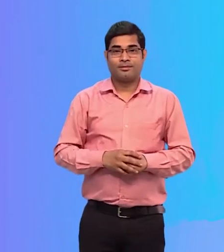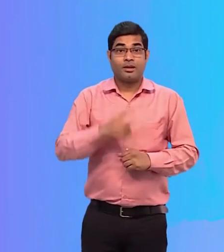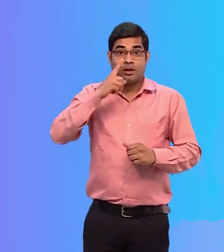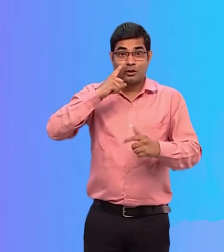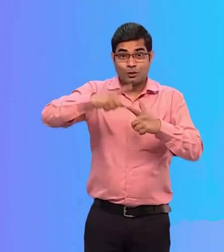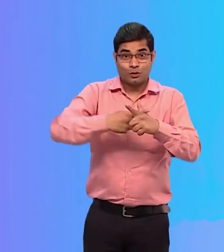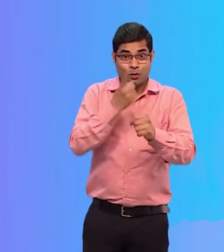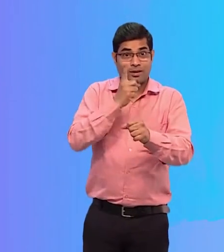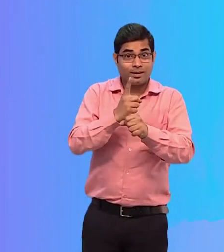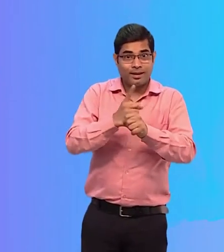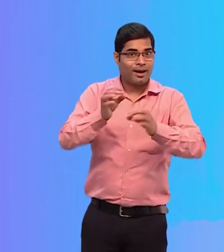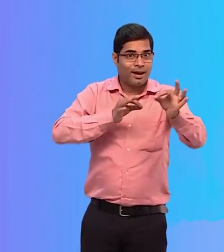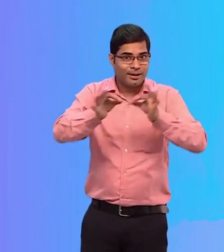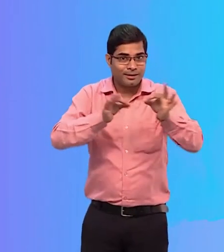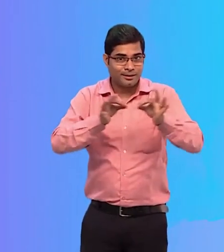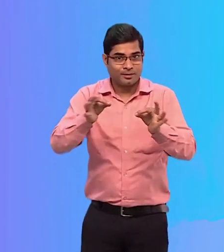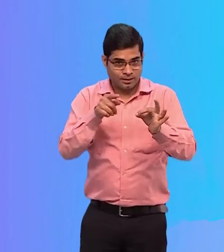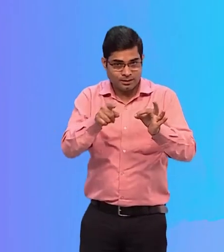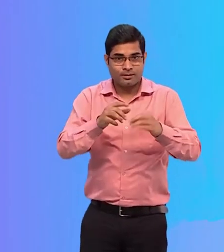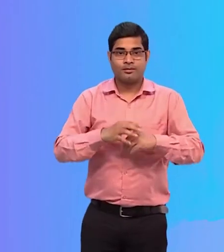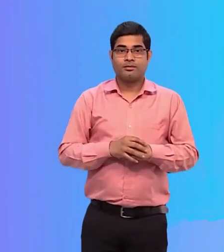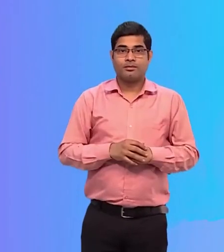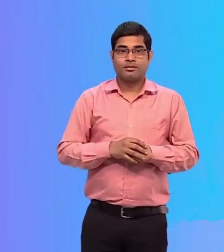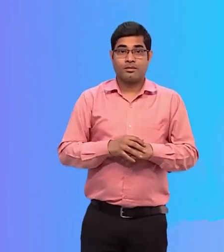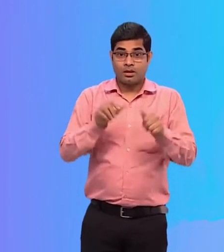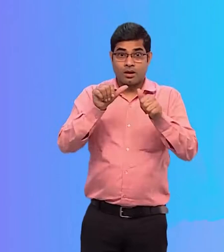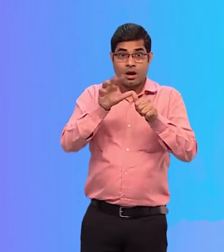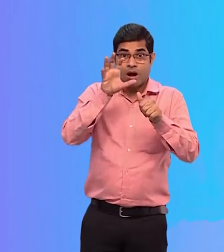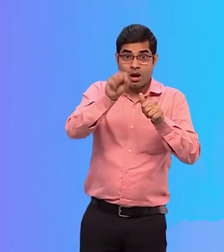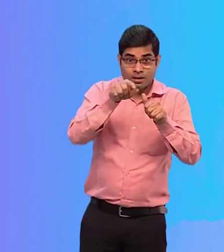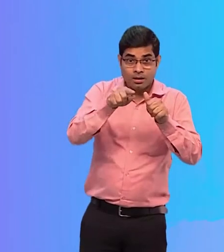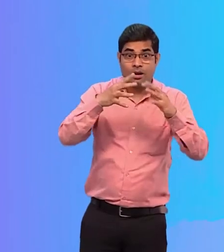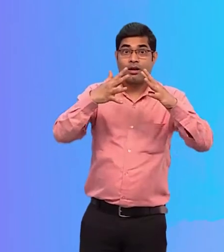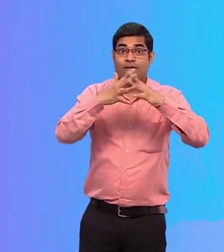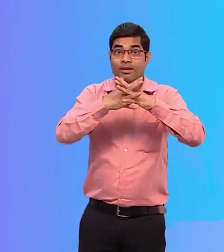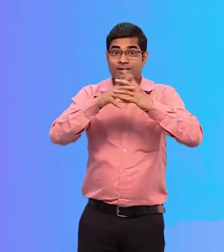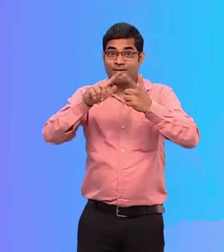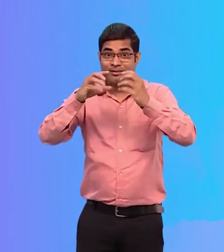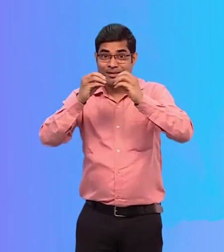Jyothi Ma'am continues explaining about the features that can be seen on a website